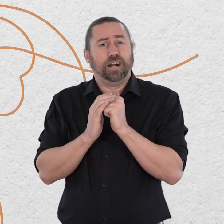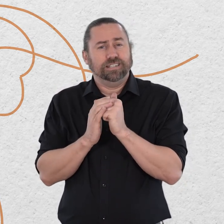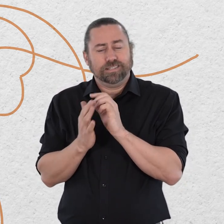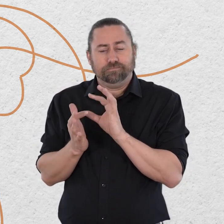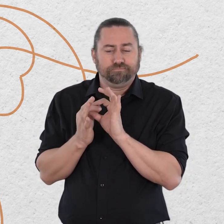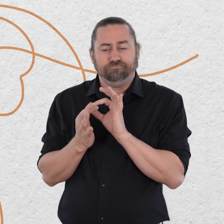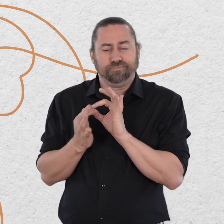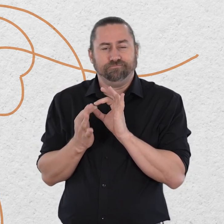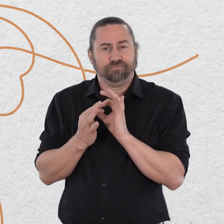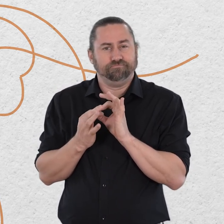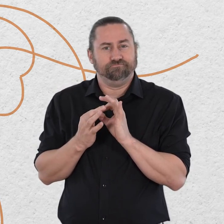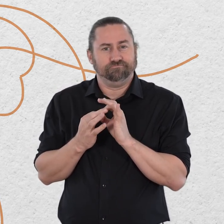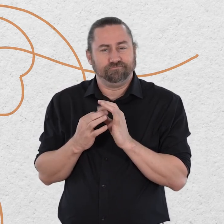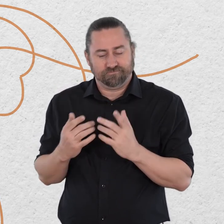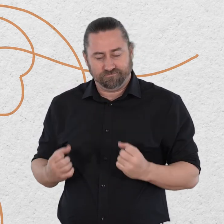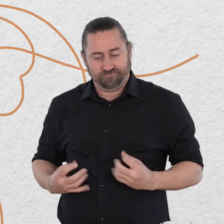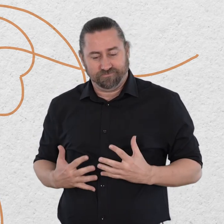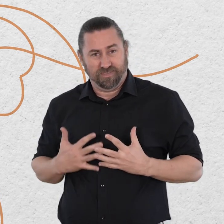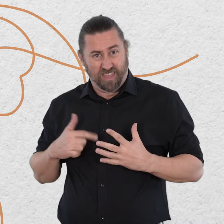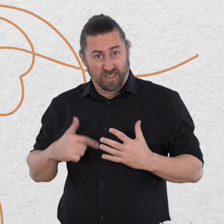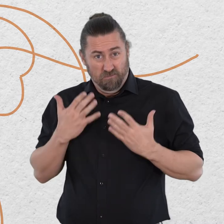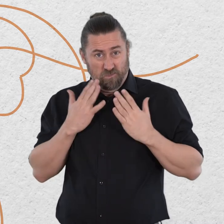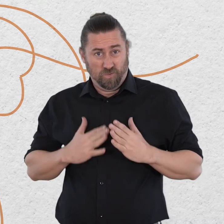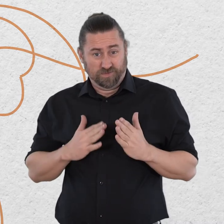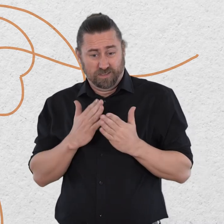may i appreciate you and all that you do for me